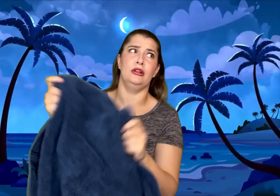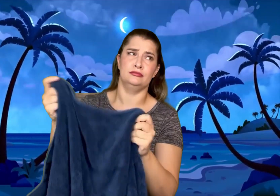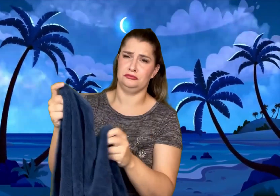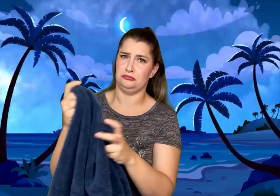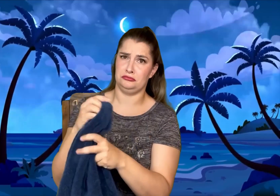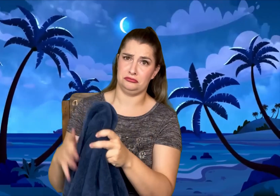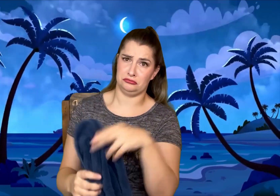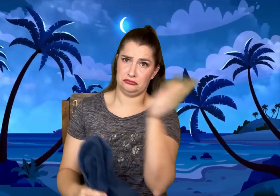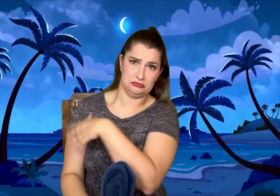Hot!